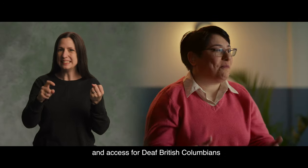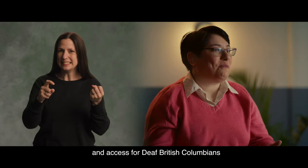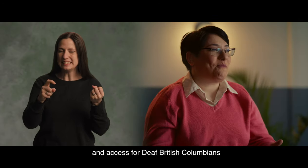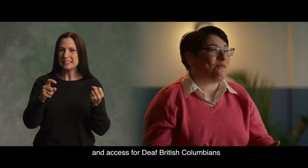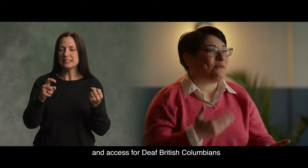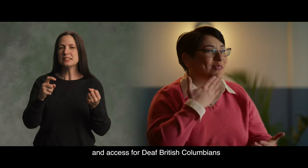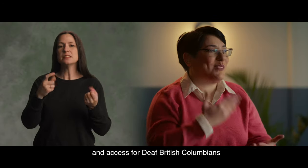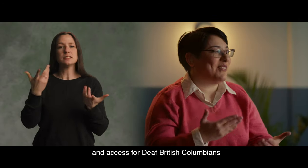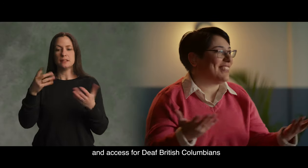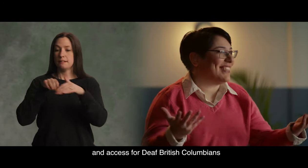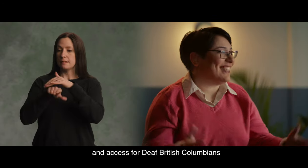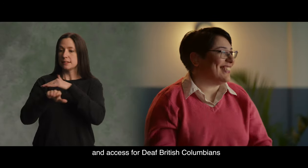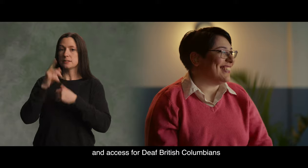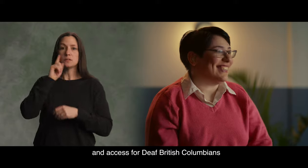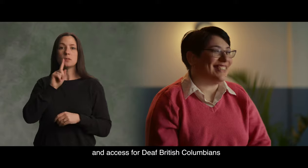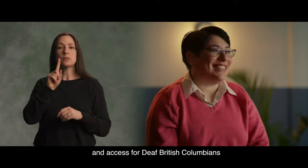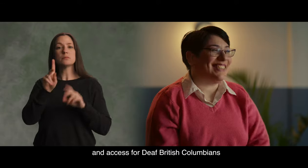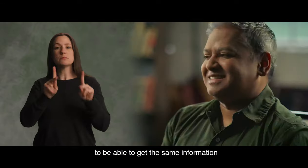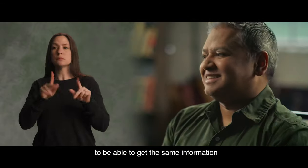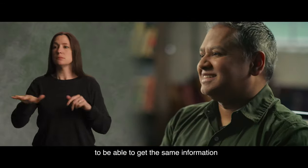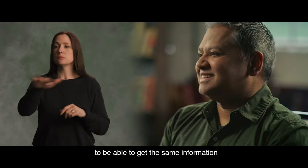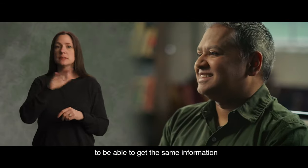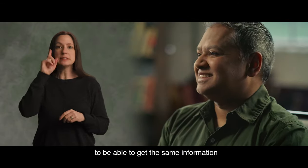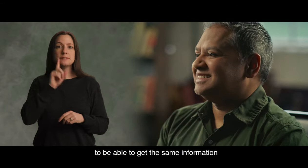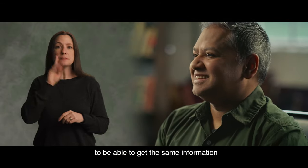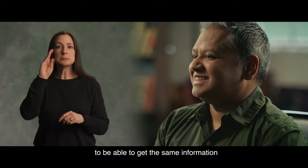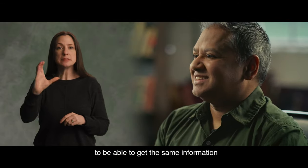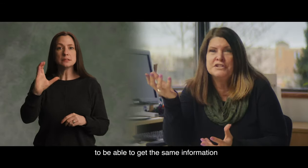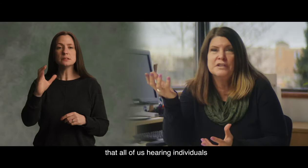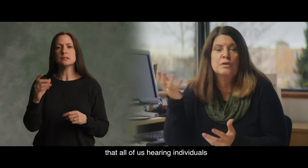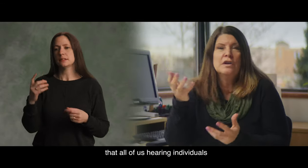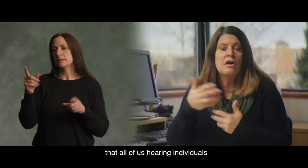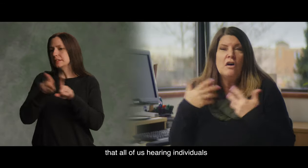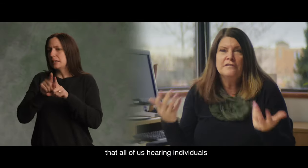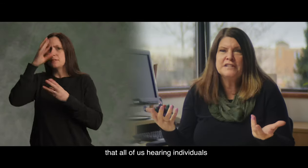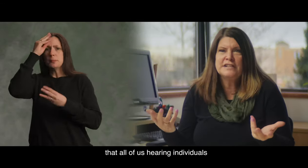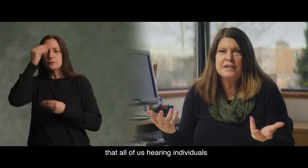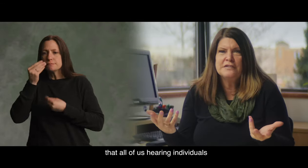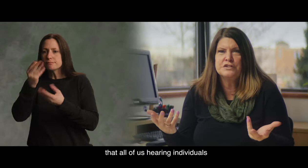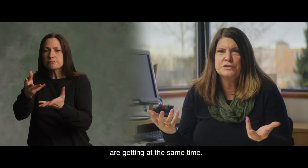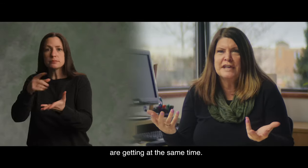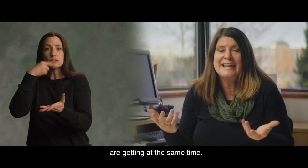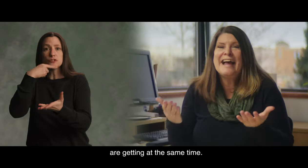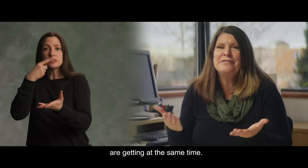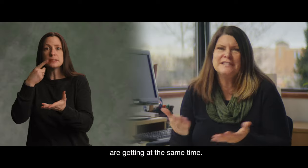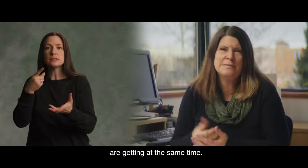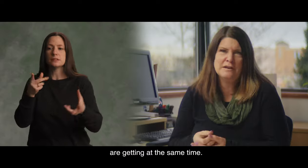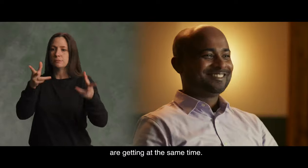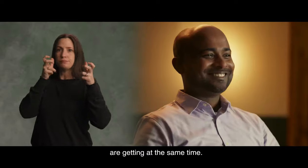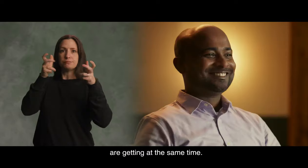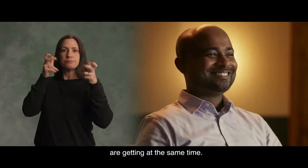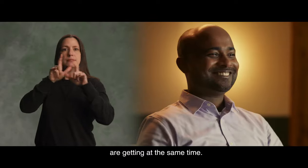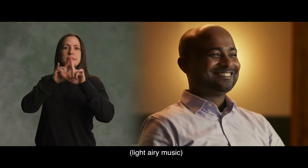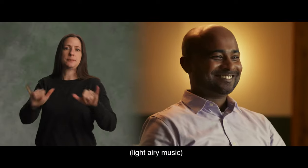and access for deaf British Columbians to be able to get the same information that all of us hearing individuals are getting at the